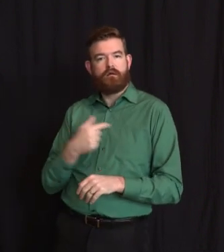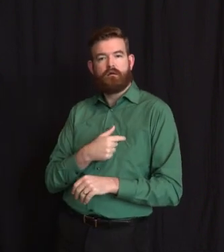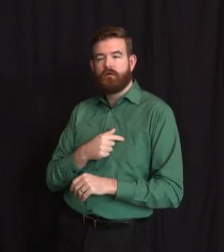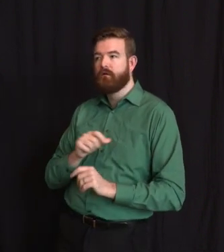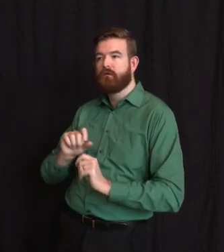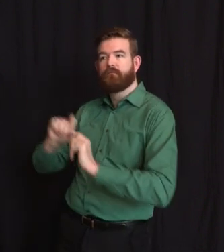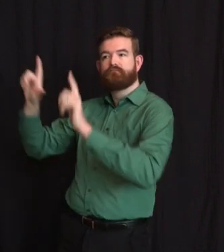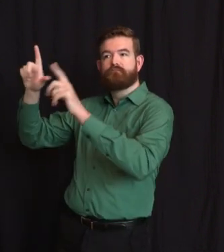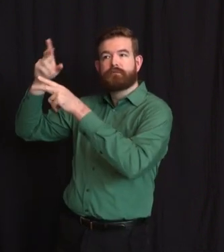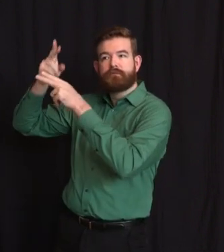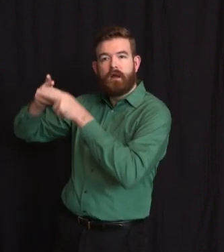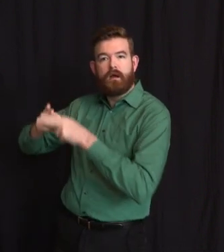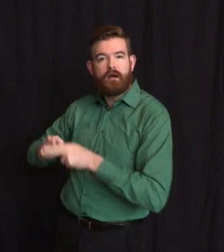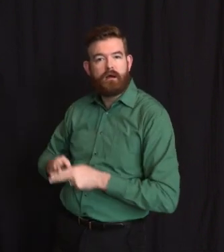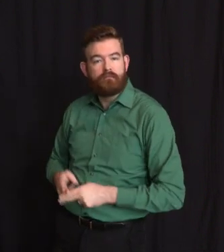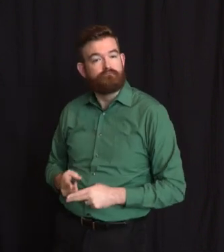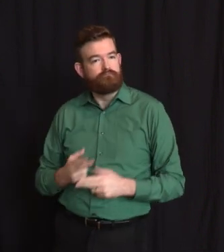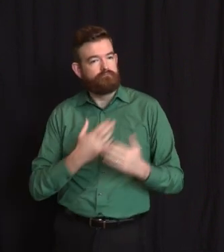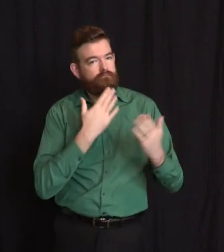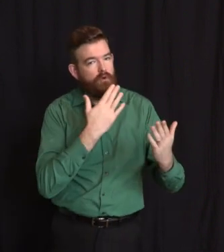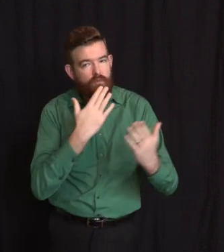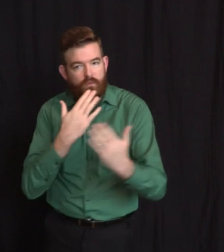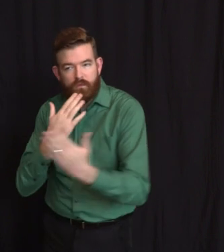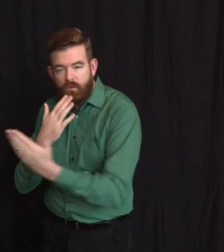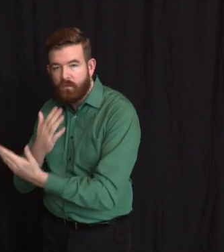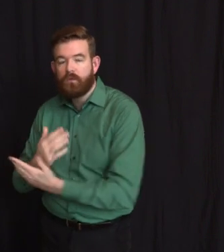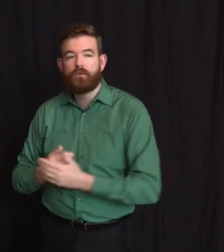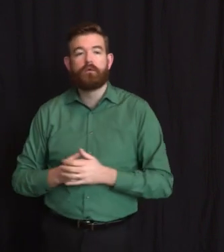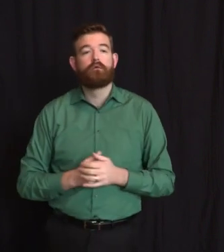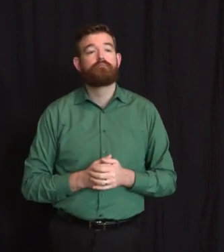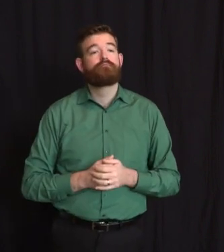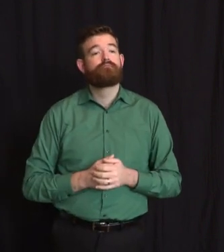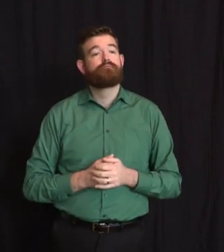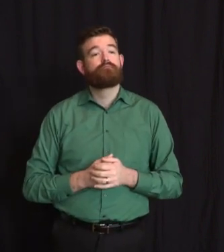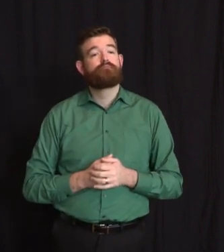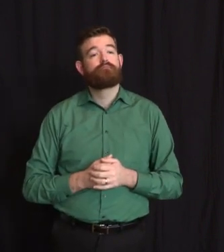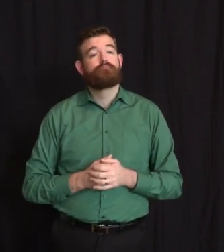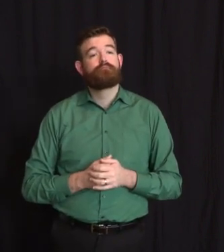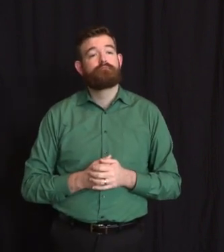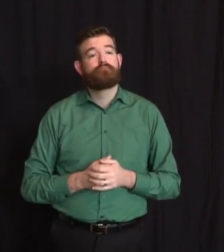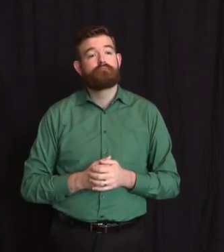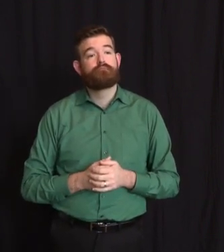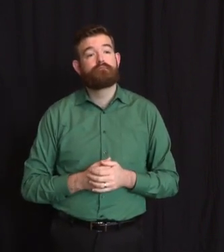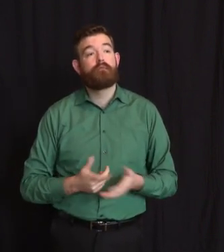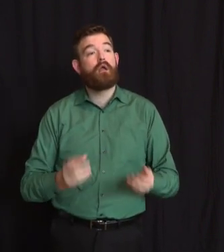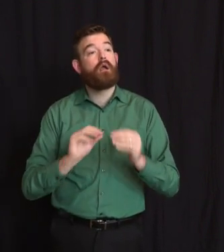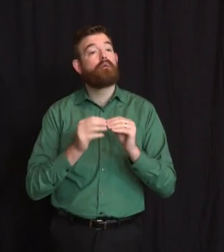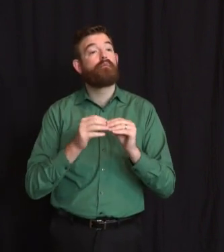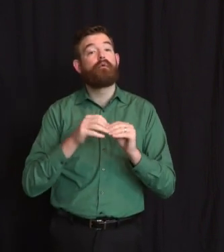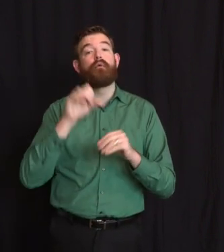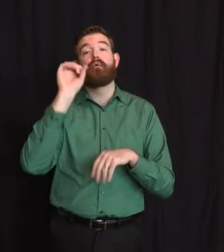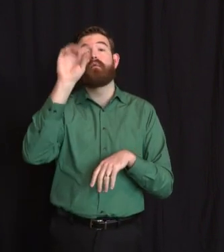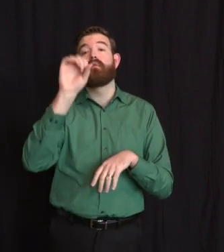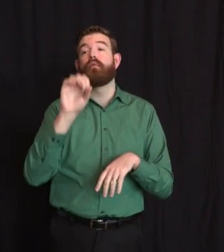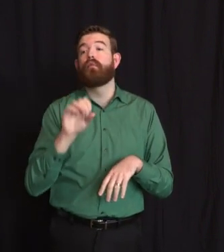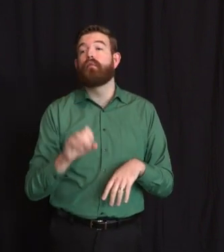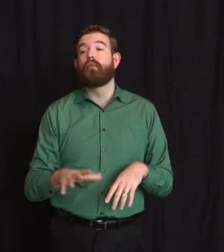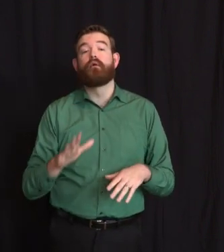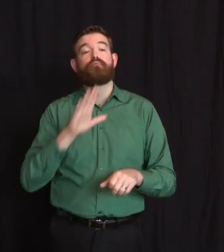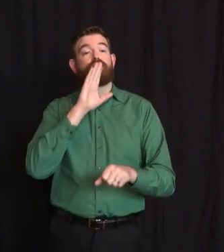and putting human faces to the numbers, we can all gain a little extra perspective on why we have been so aggressive in our actions